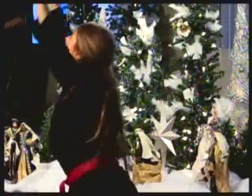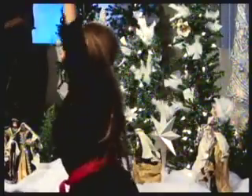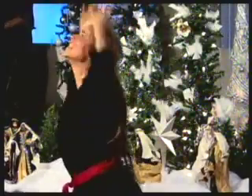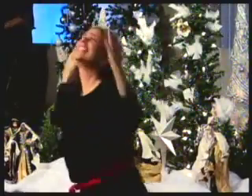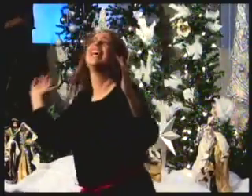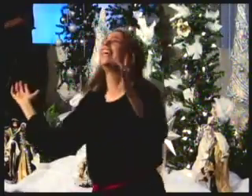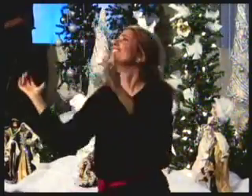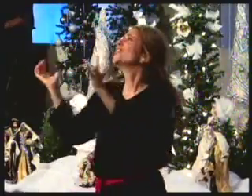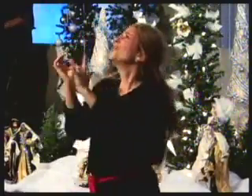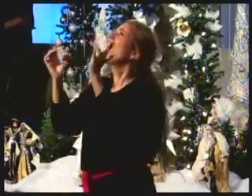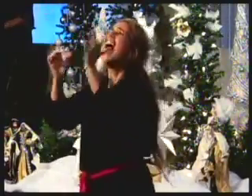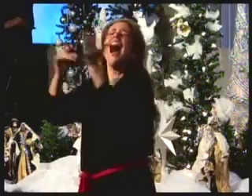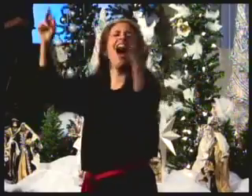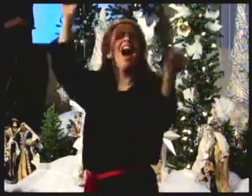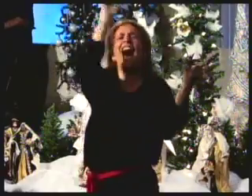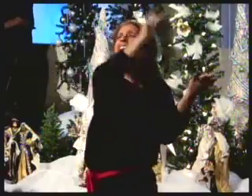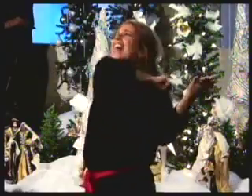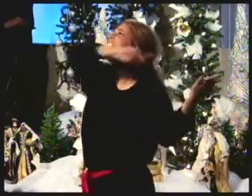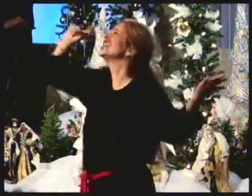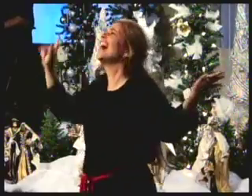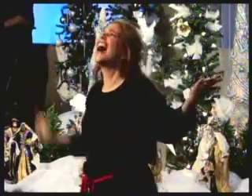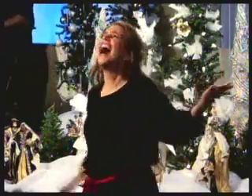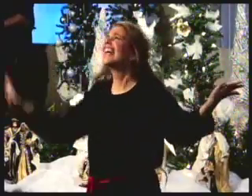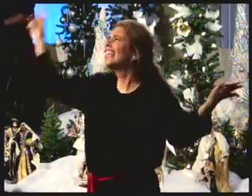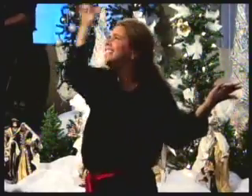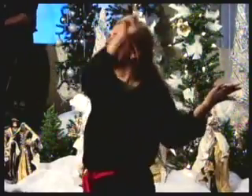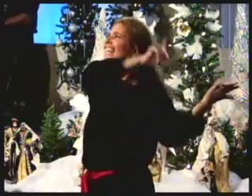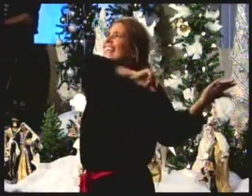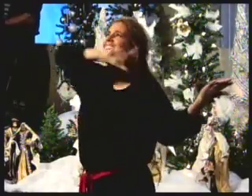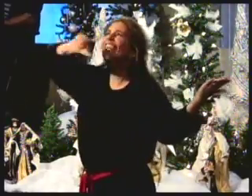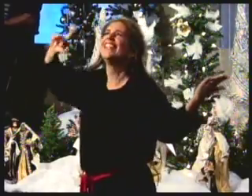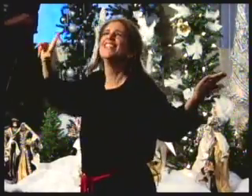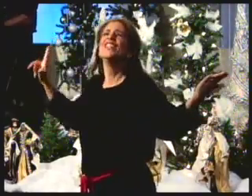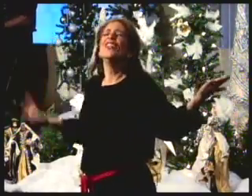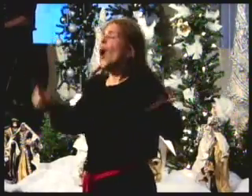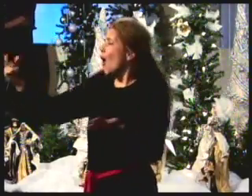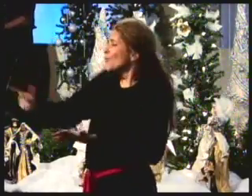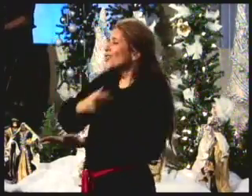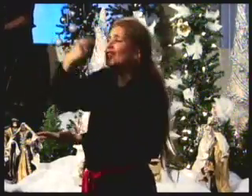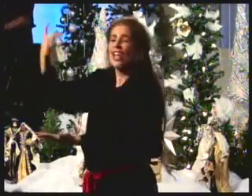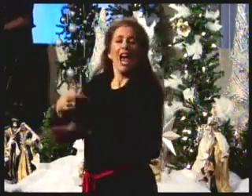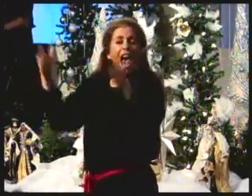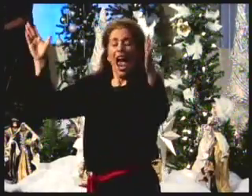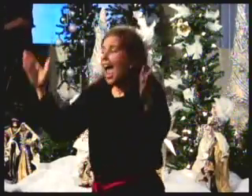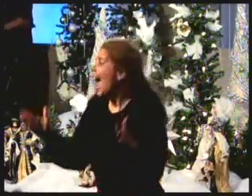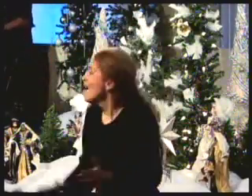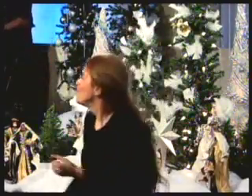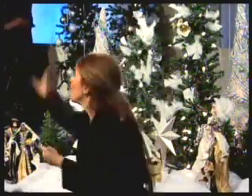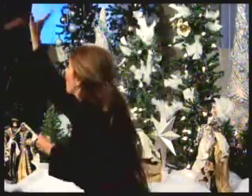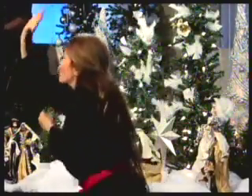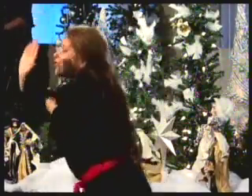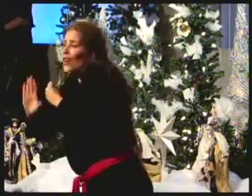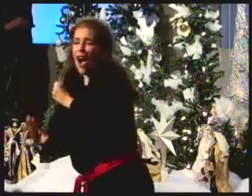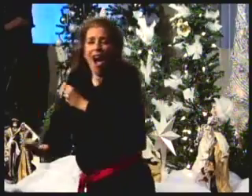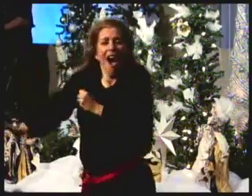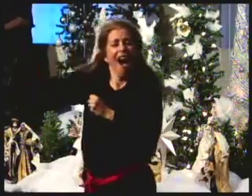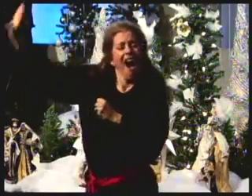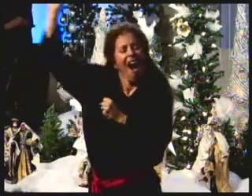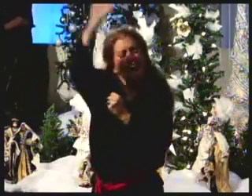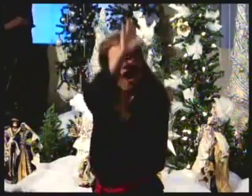is Christ the King Whom shepherds guard